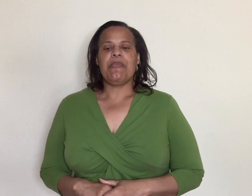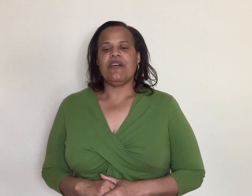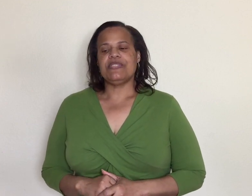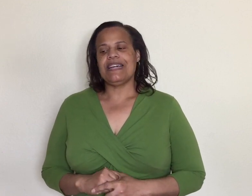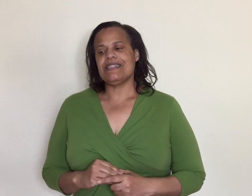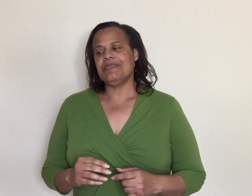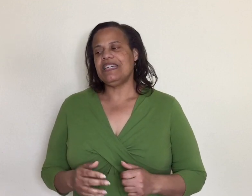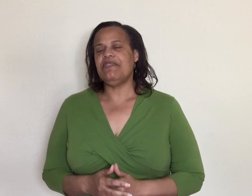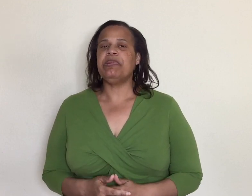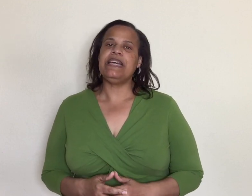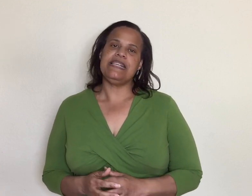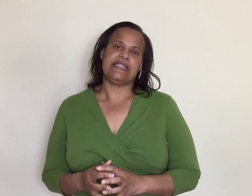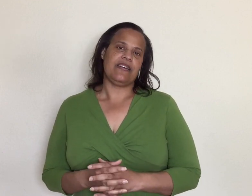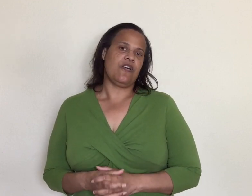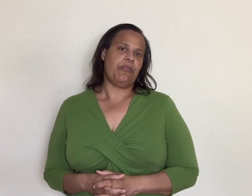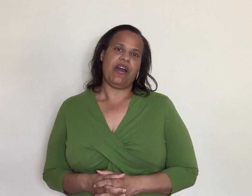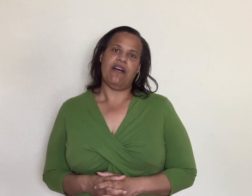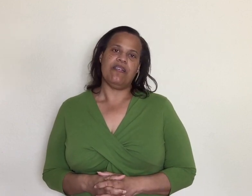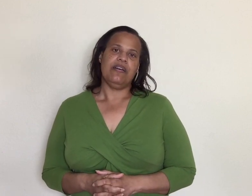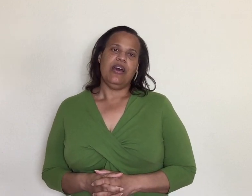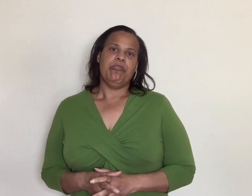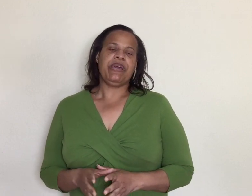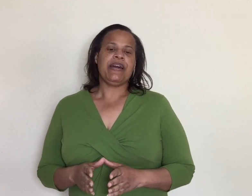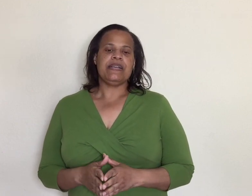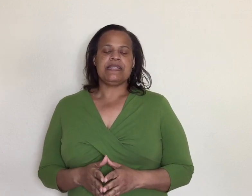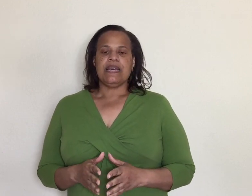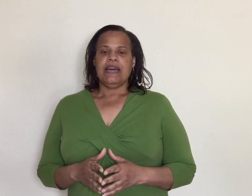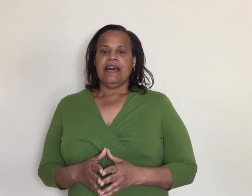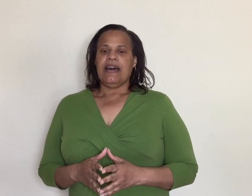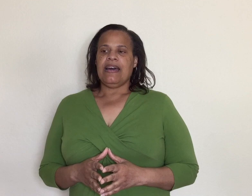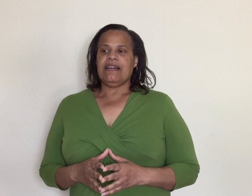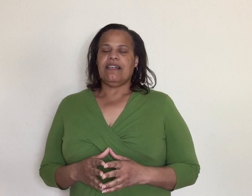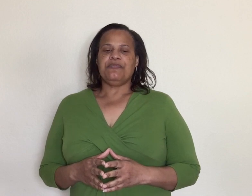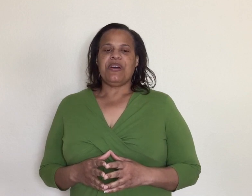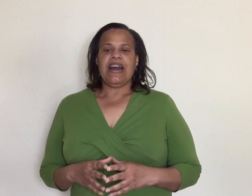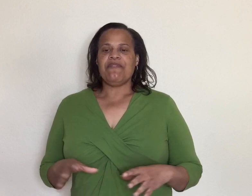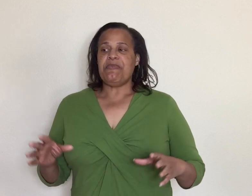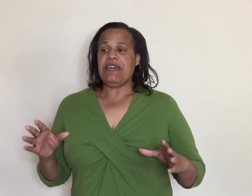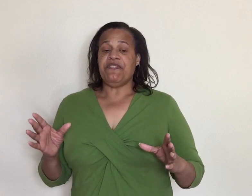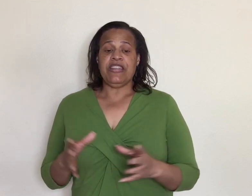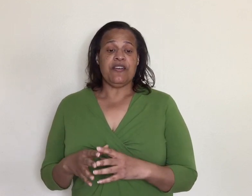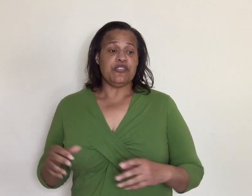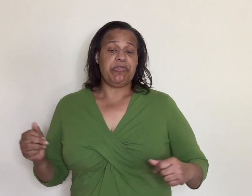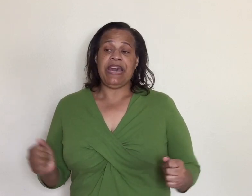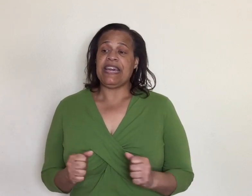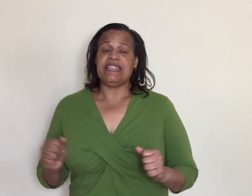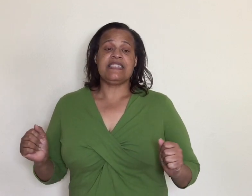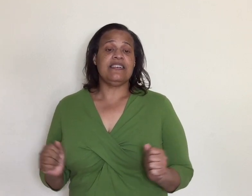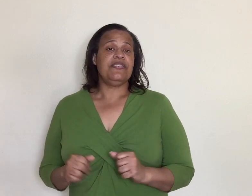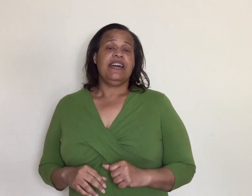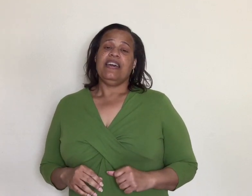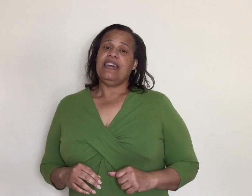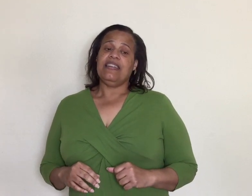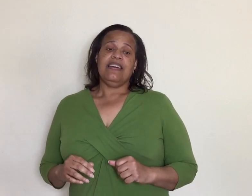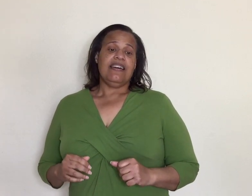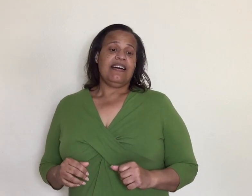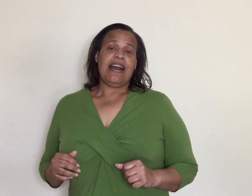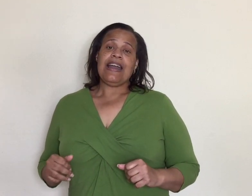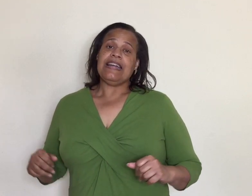off take some leave please stay home y'all because uh i've made videos begging and stuff and i got